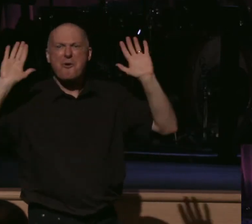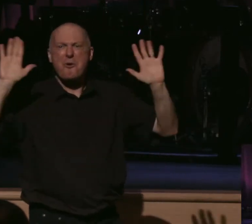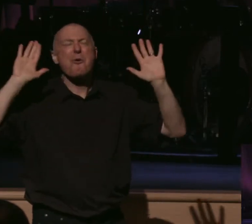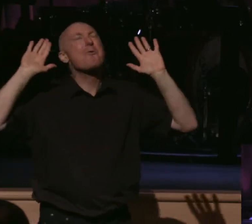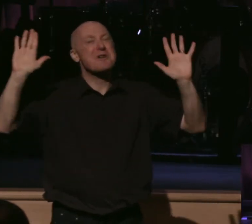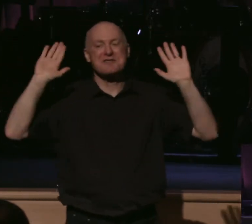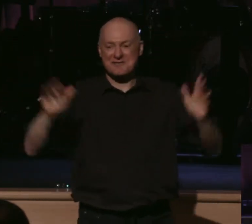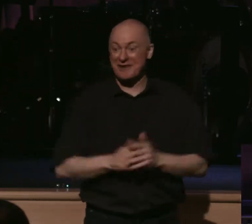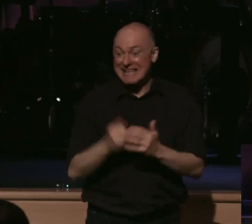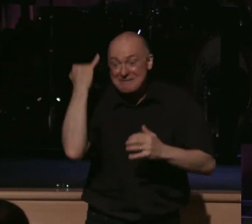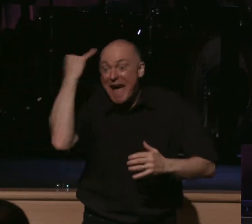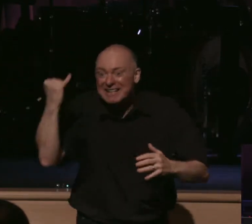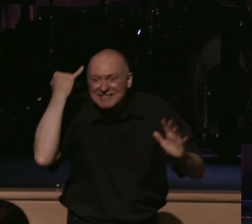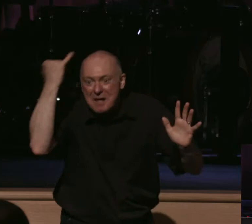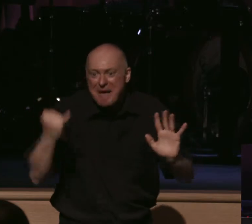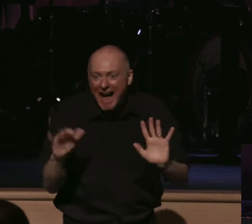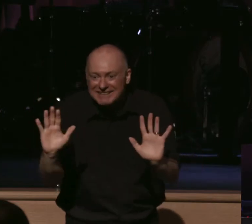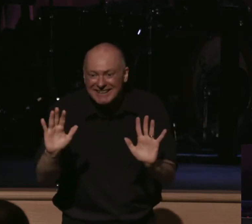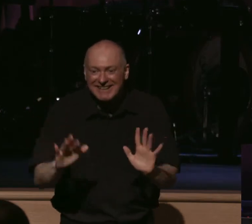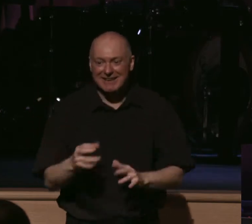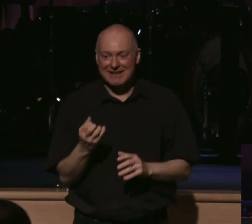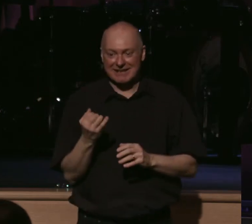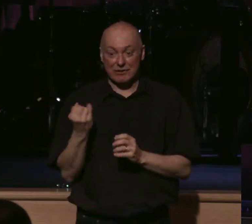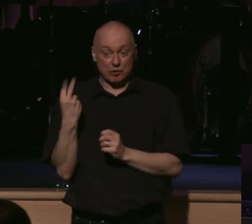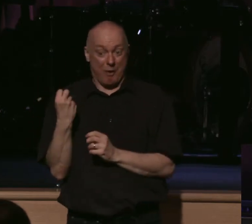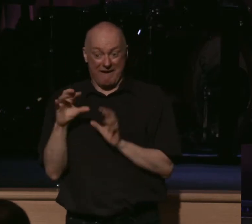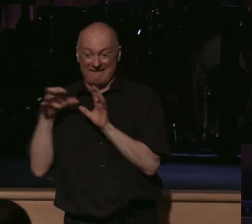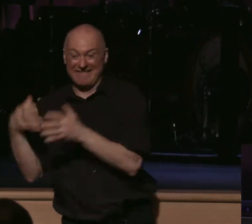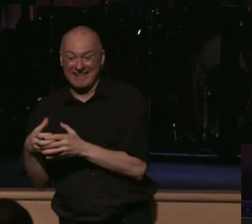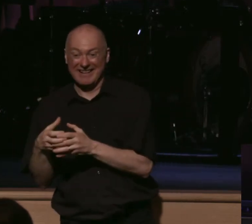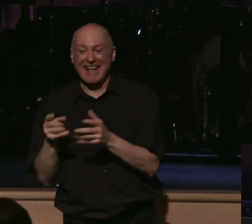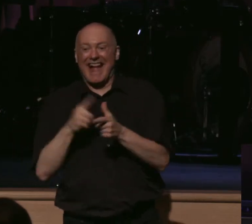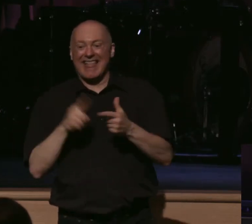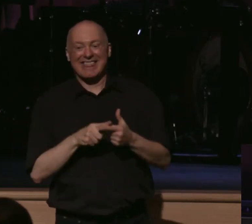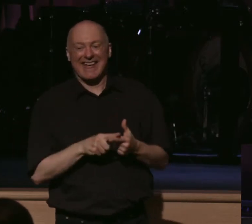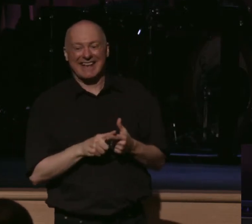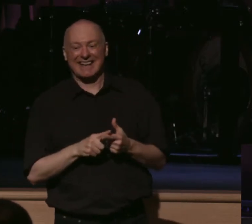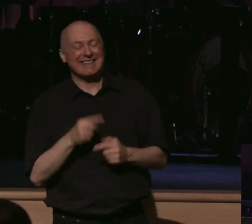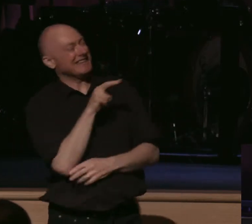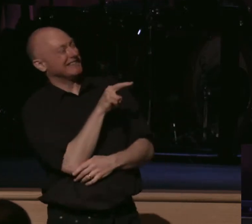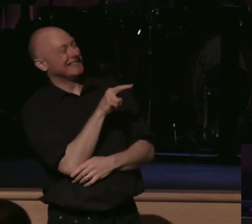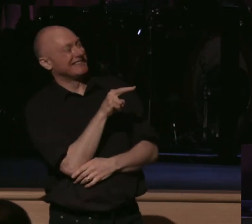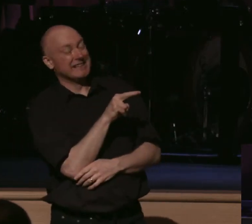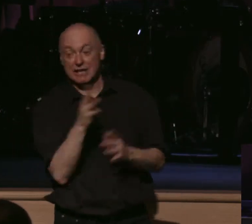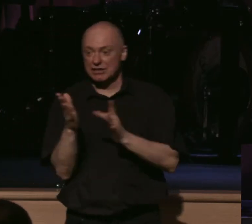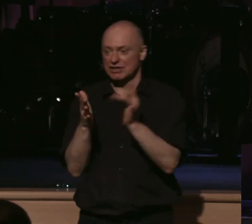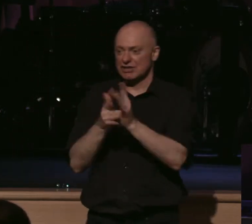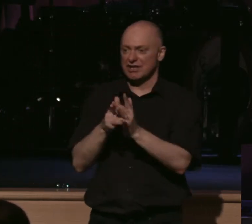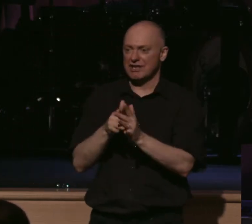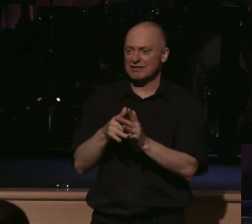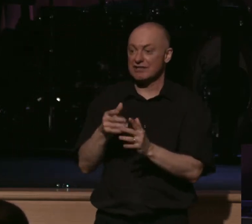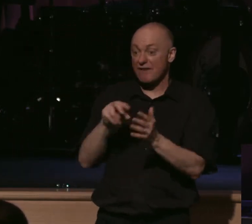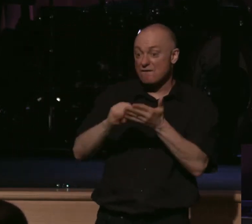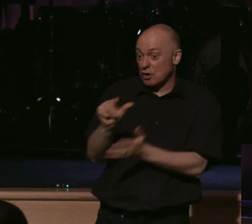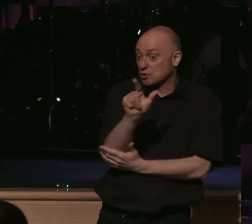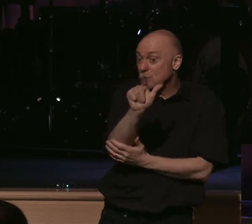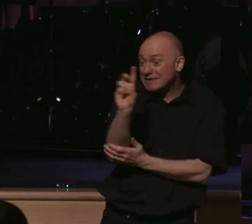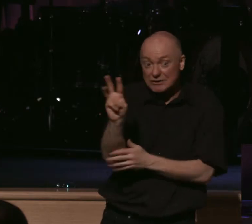great. And so just imagine being one of those 12, but then you hear the words come out of Jesus' mouth in verse 26.